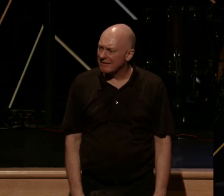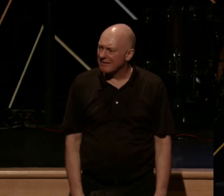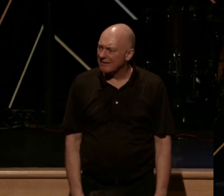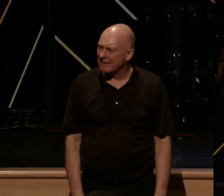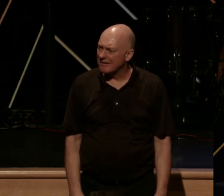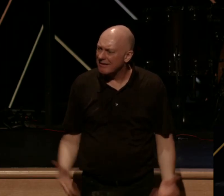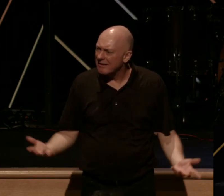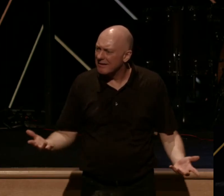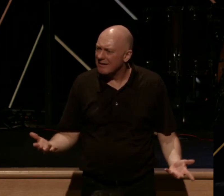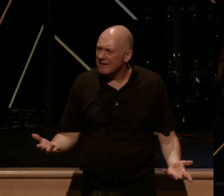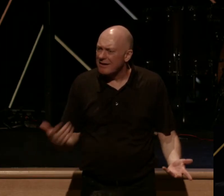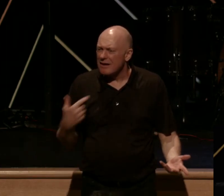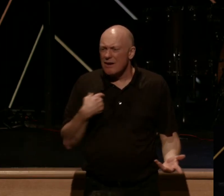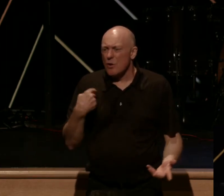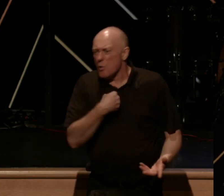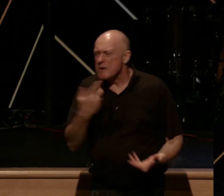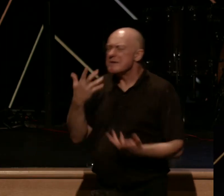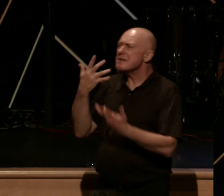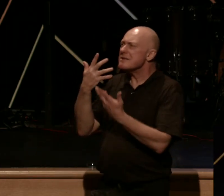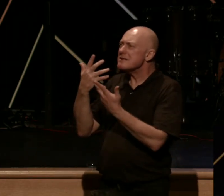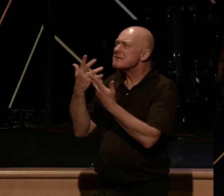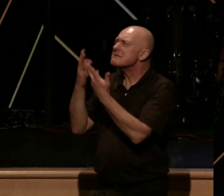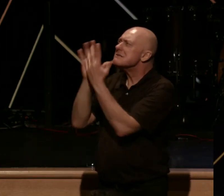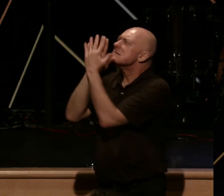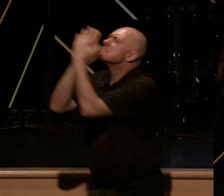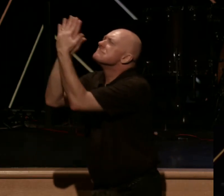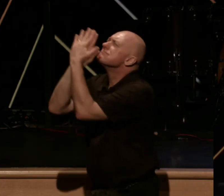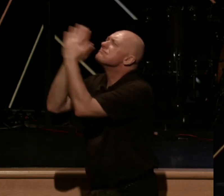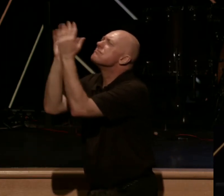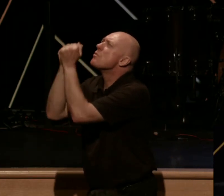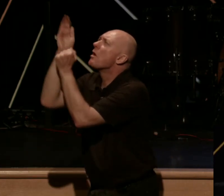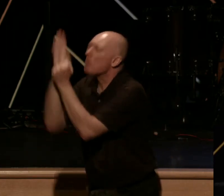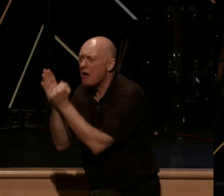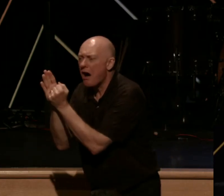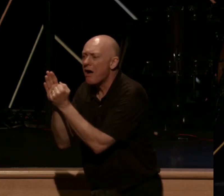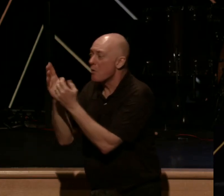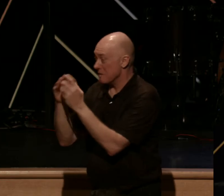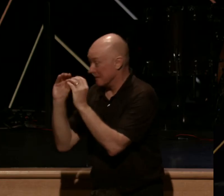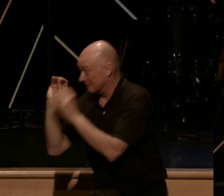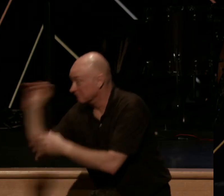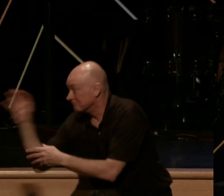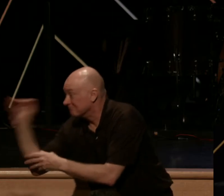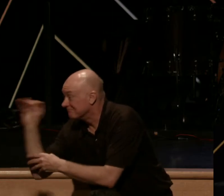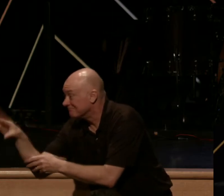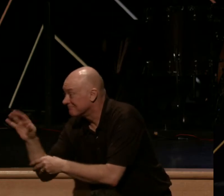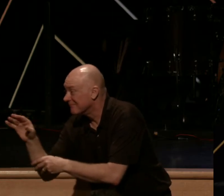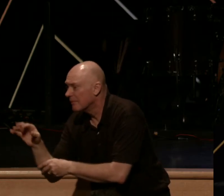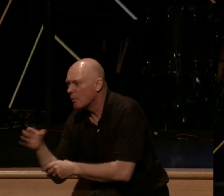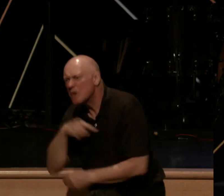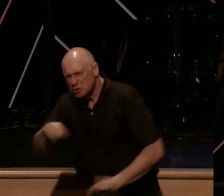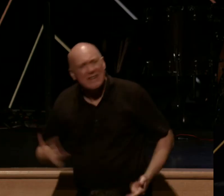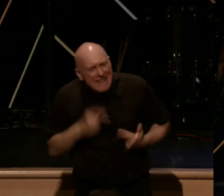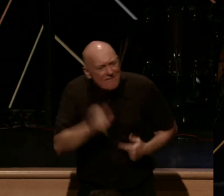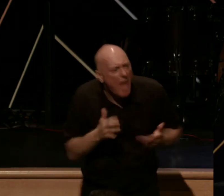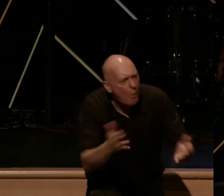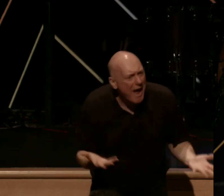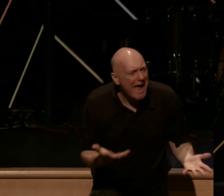That intimacy and that communion and fellowship with God as we're pointing others to Jesus Christ, that should be the way we live. That should, we should be living